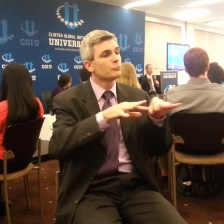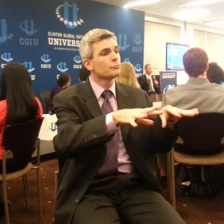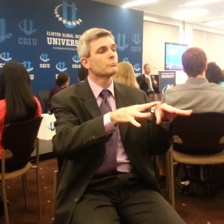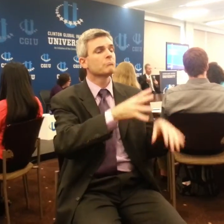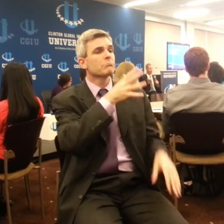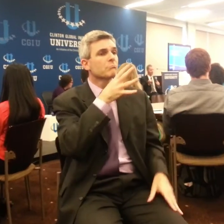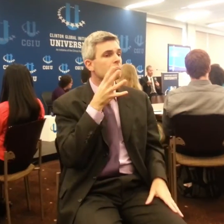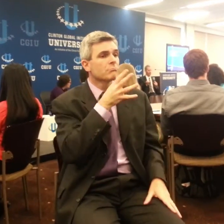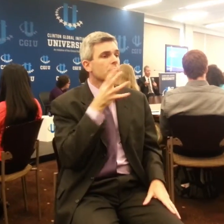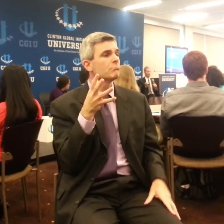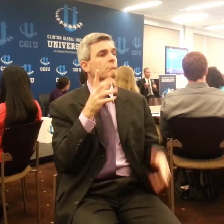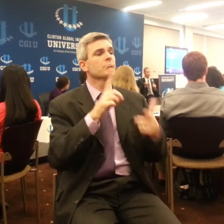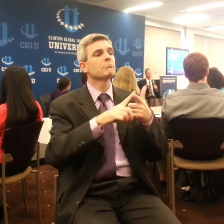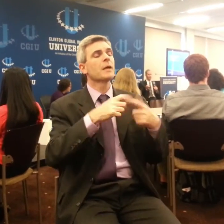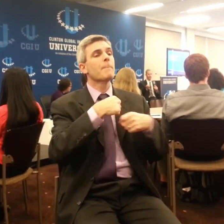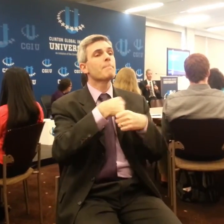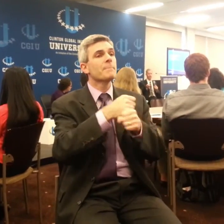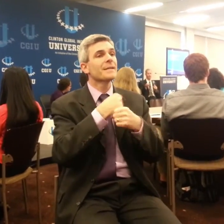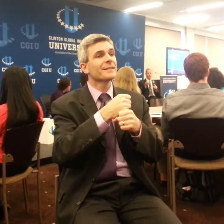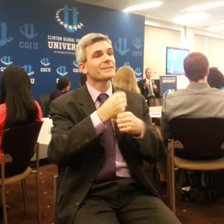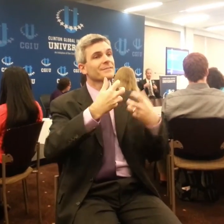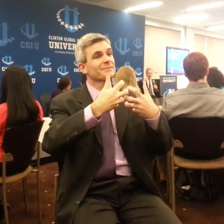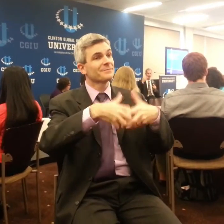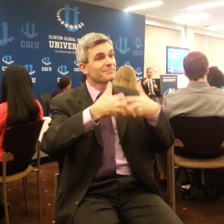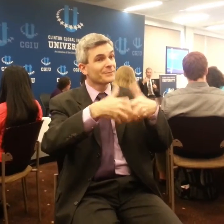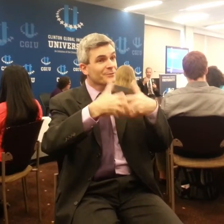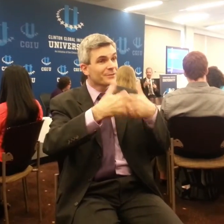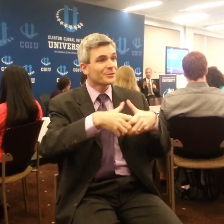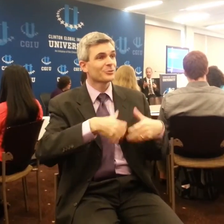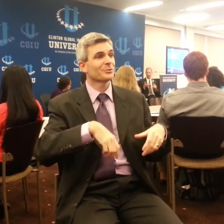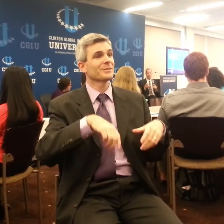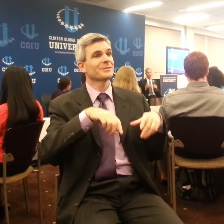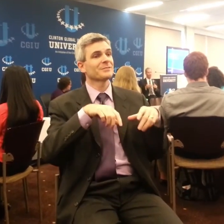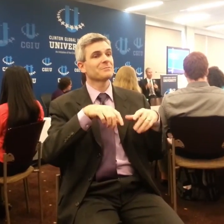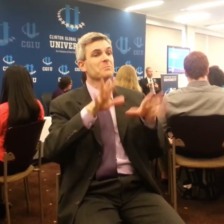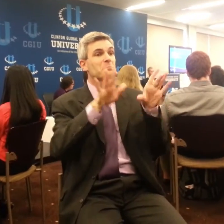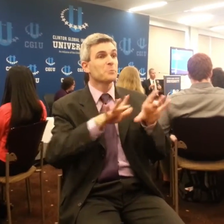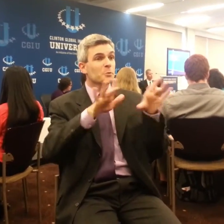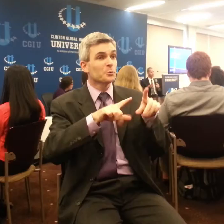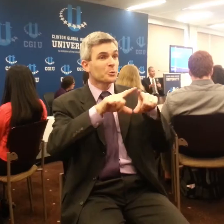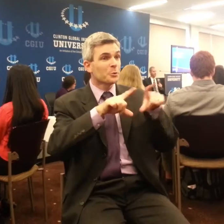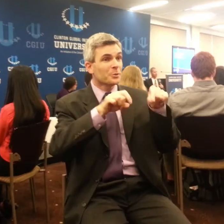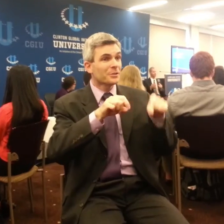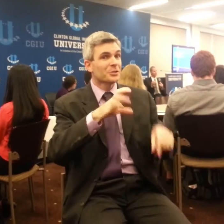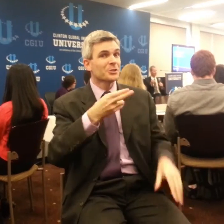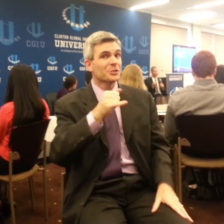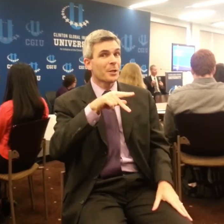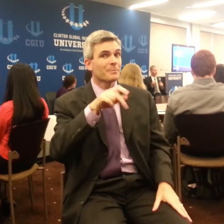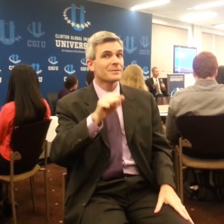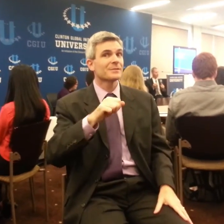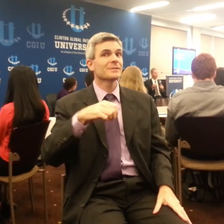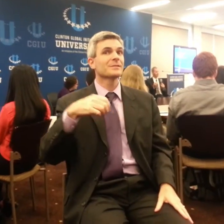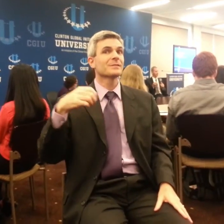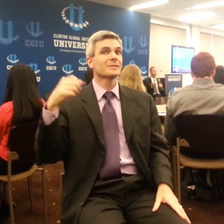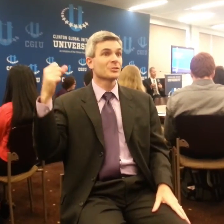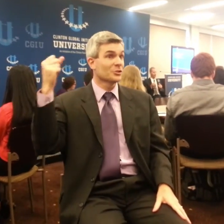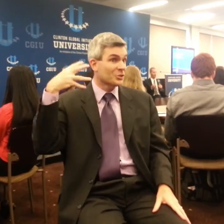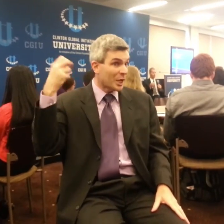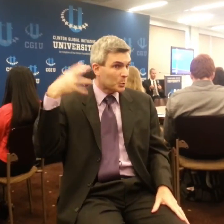products of the water are oftentimes the things that we actually value. Although I don't need to diminish the inherent value of water